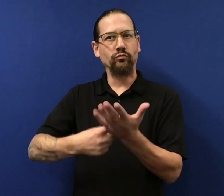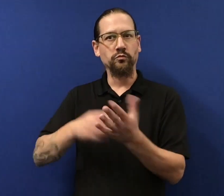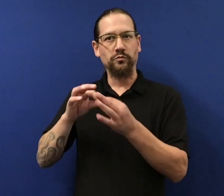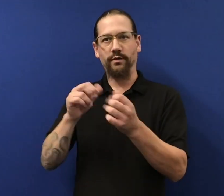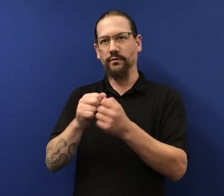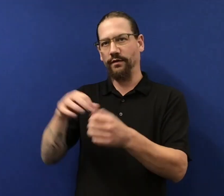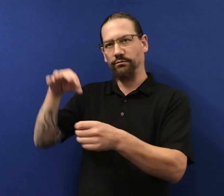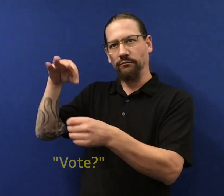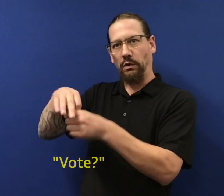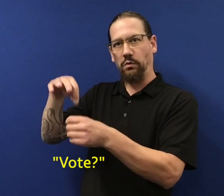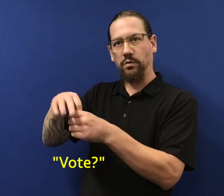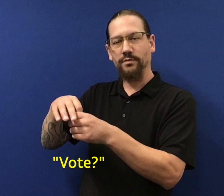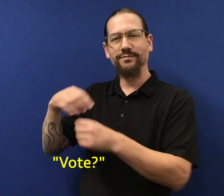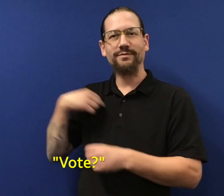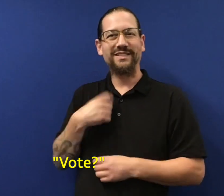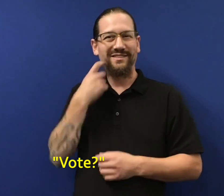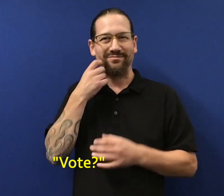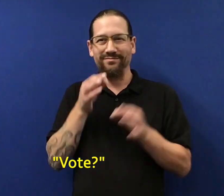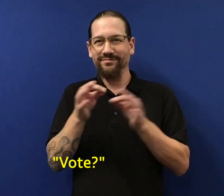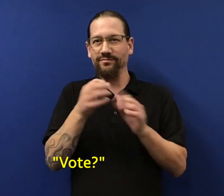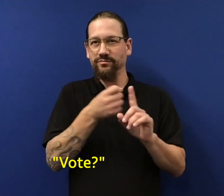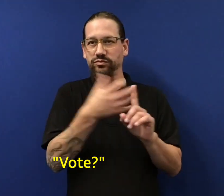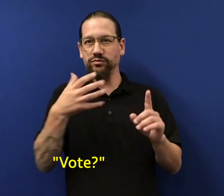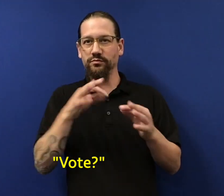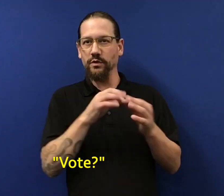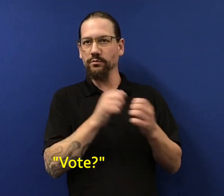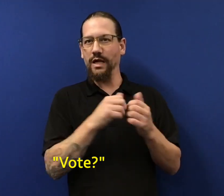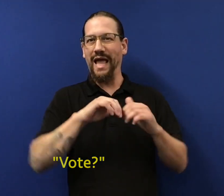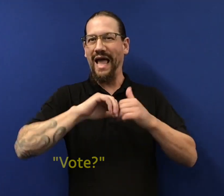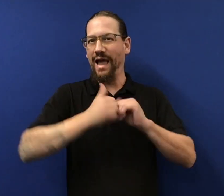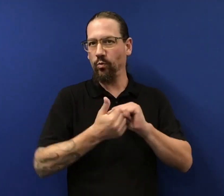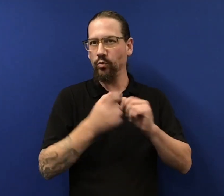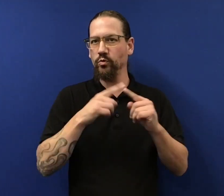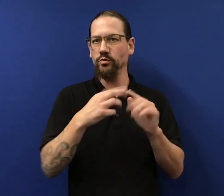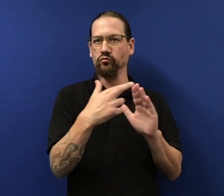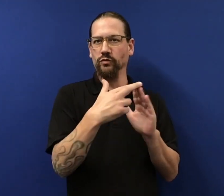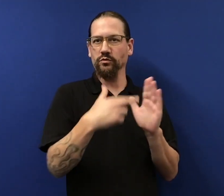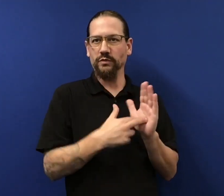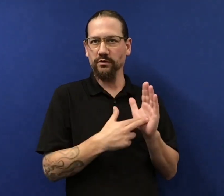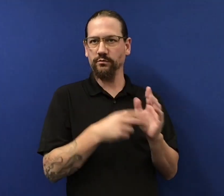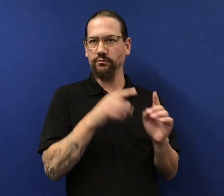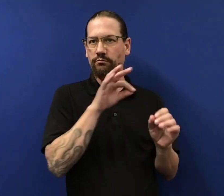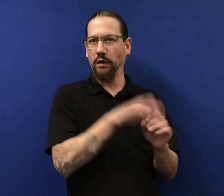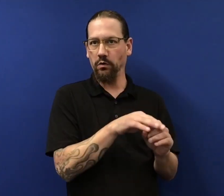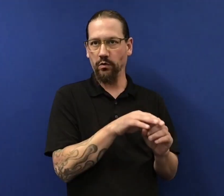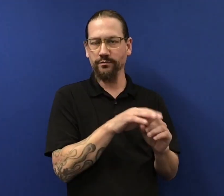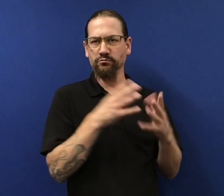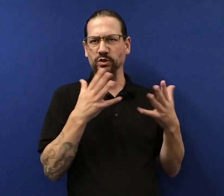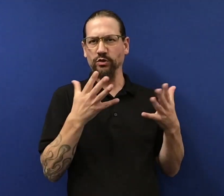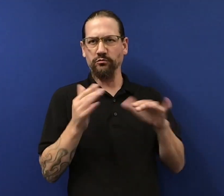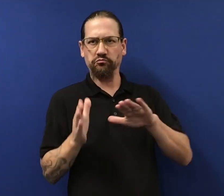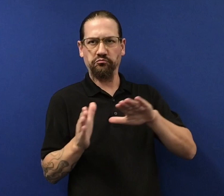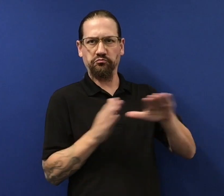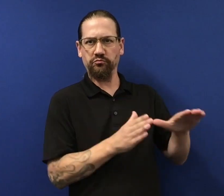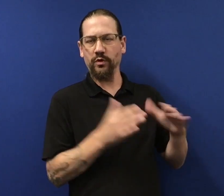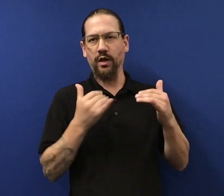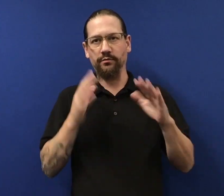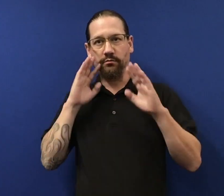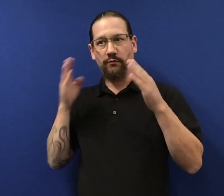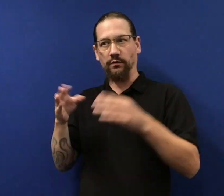Now we're going to talk about the election day itself. Previously, we spoke about how to register to vote. Now that we got that out of